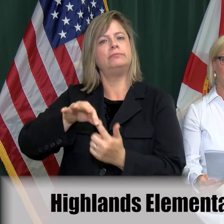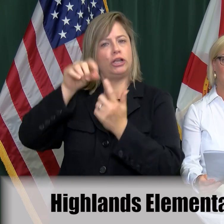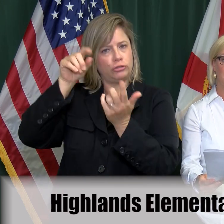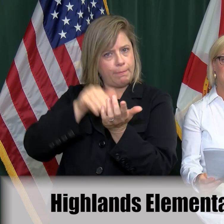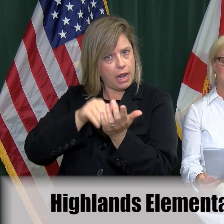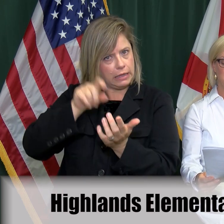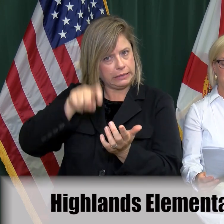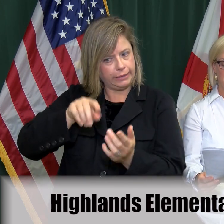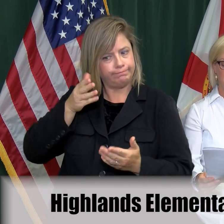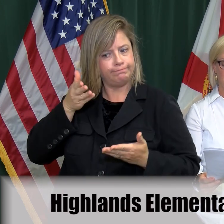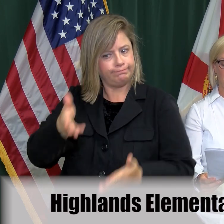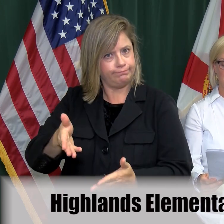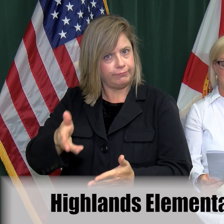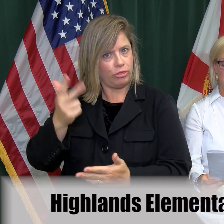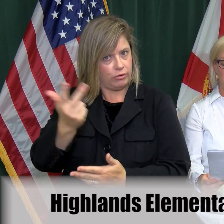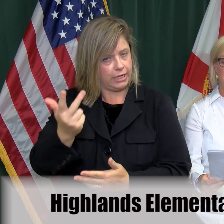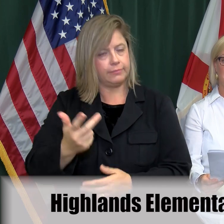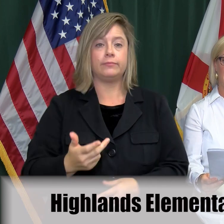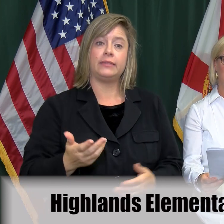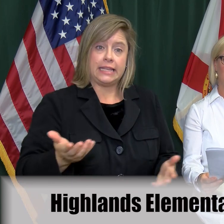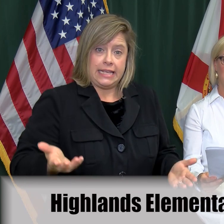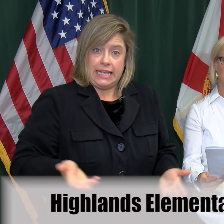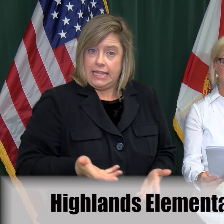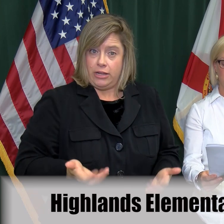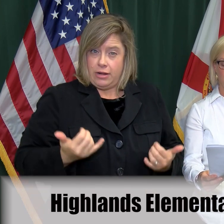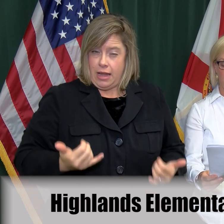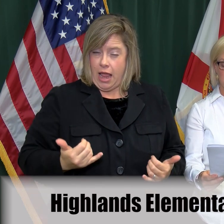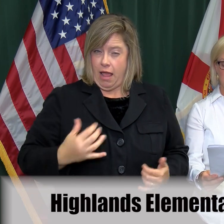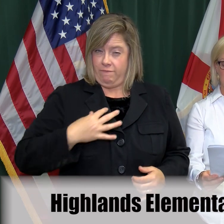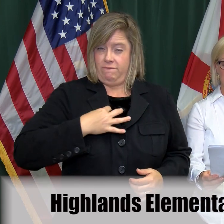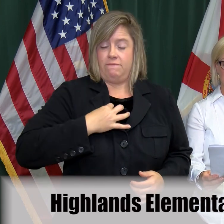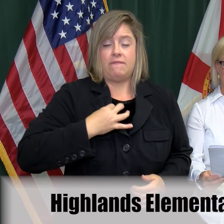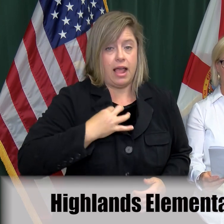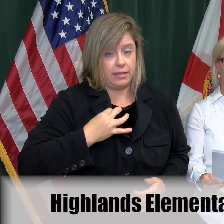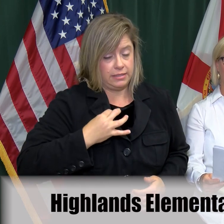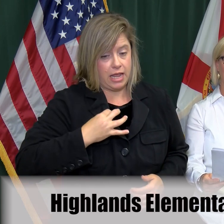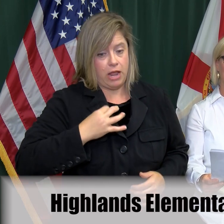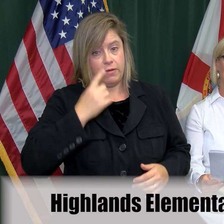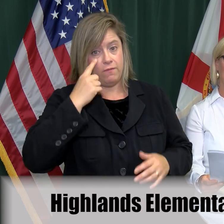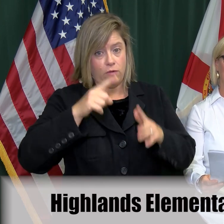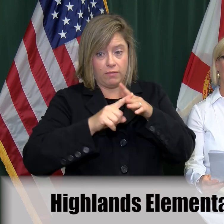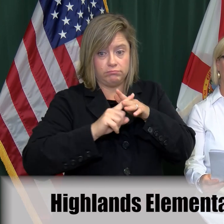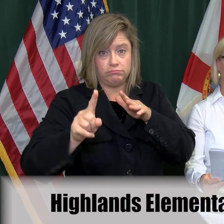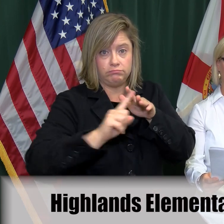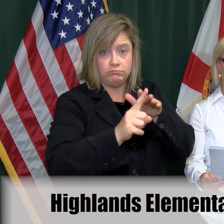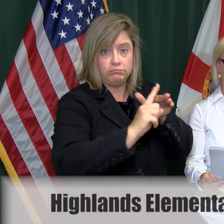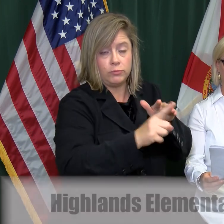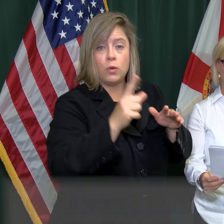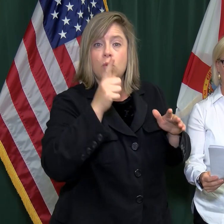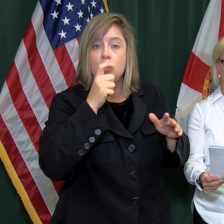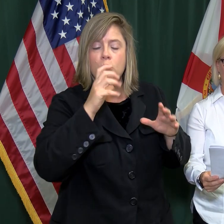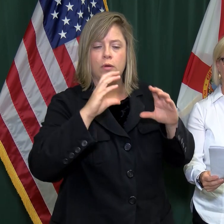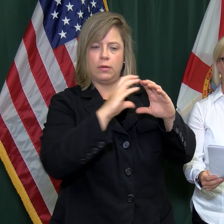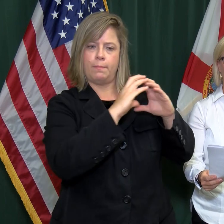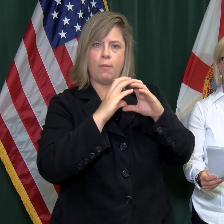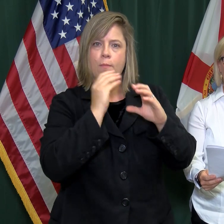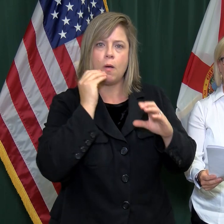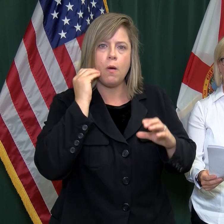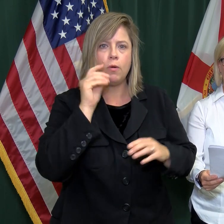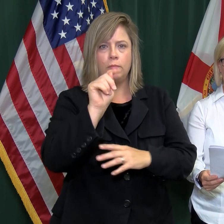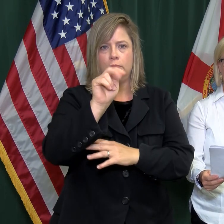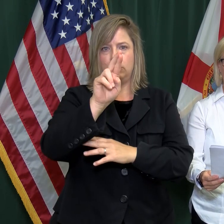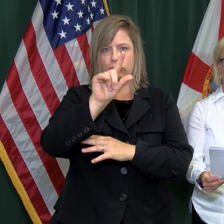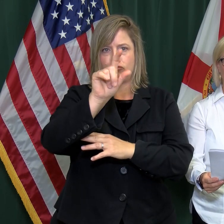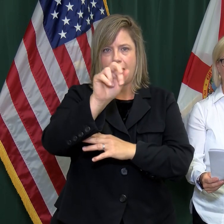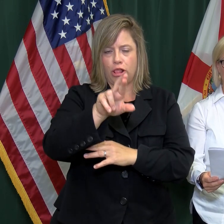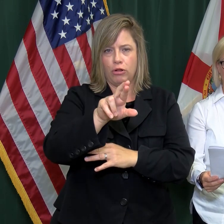We are instituting a voluntary evacuation for residents in mobile and manufactured homes, low-lying